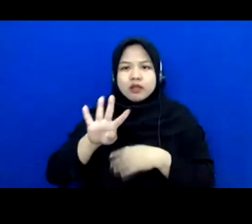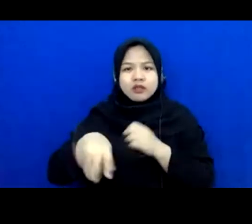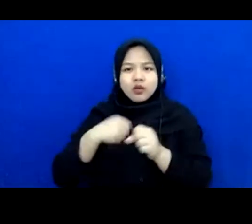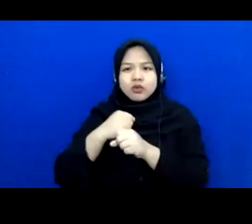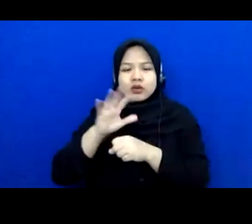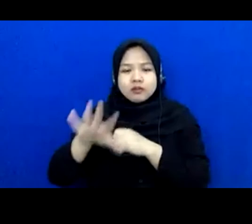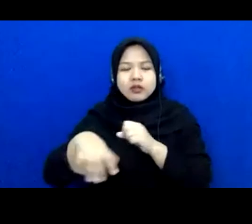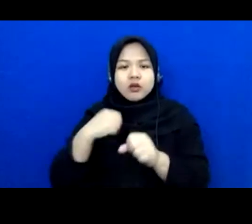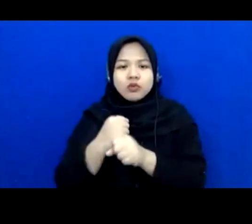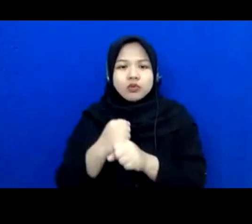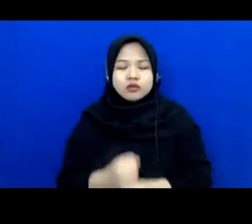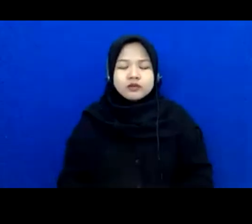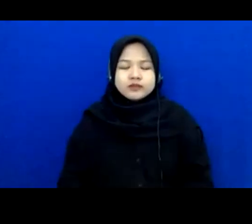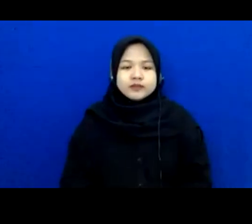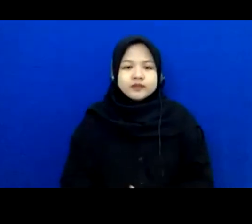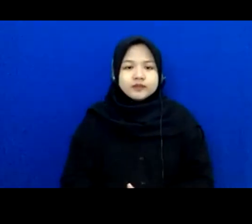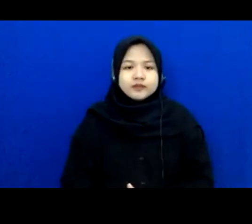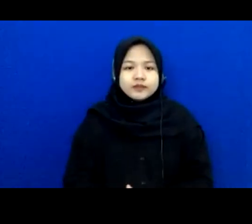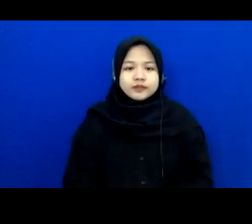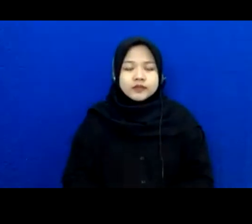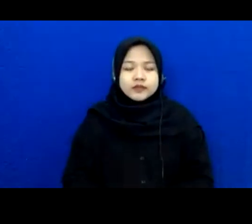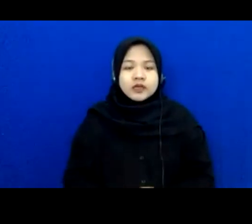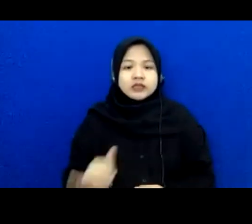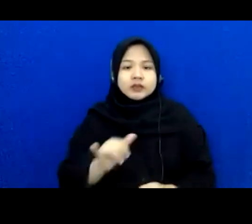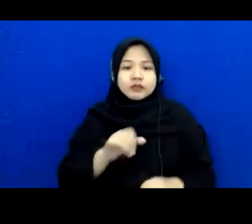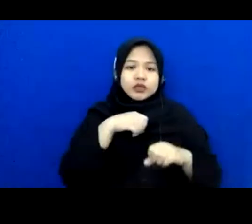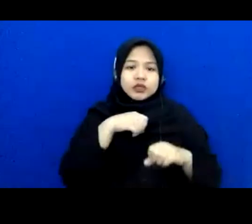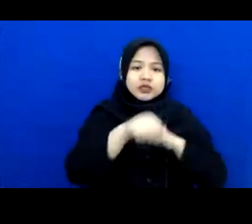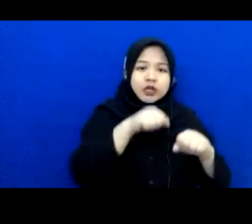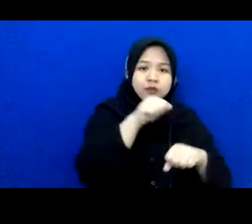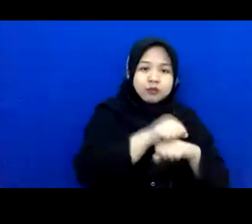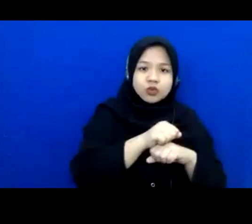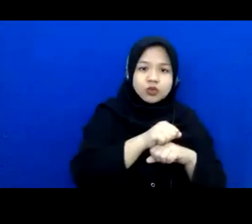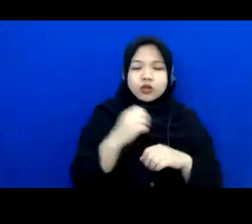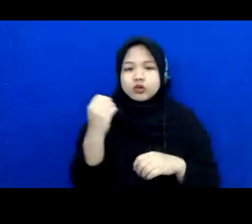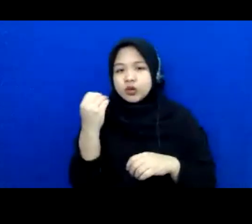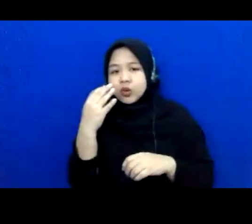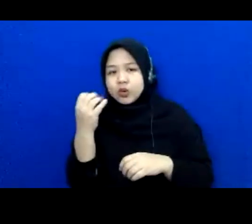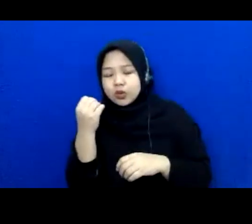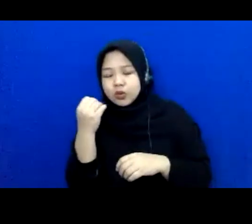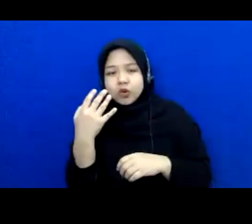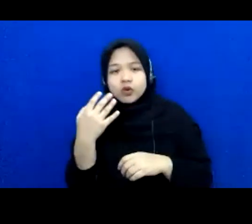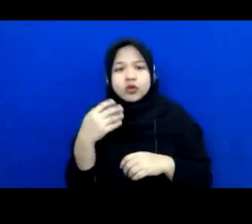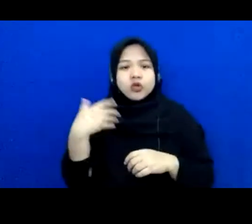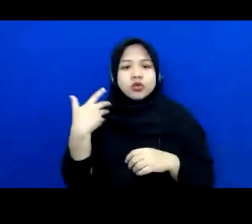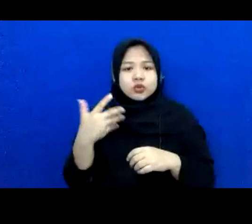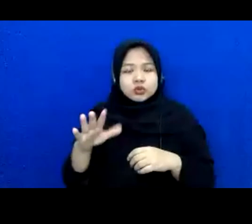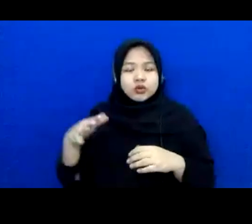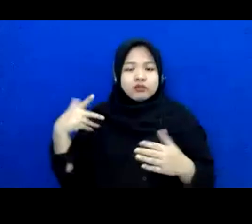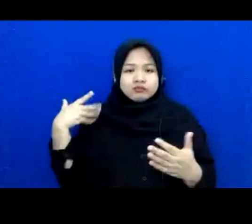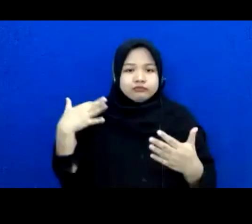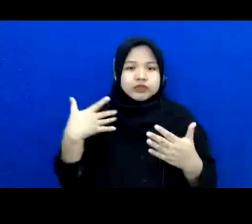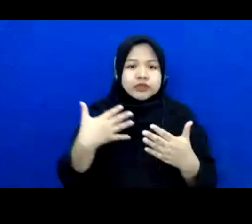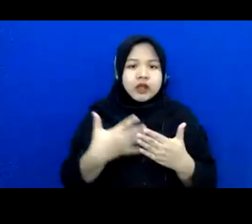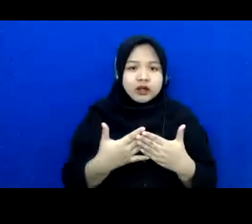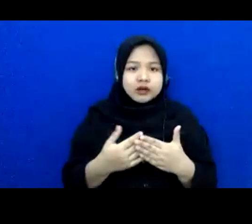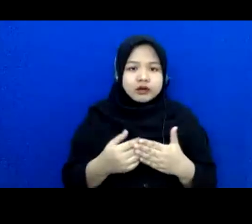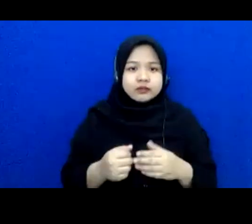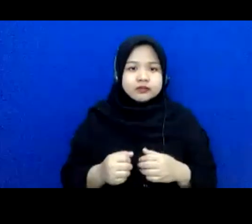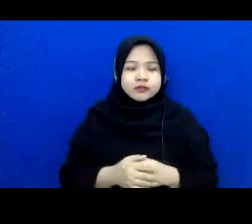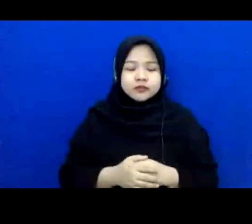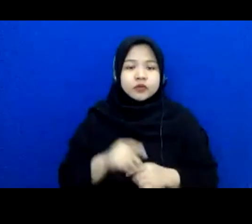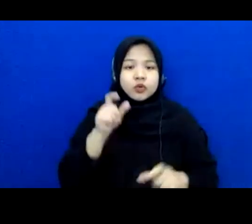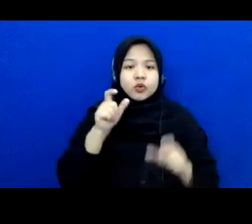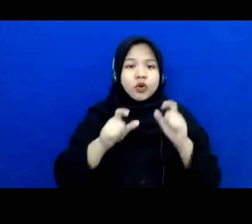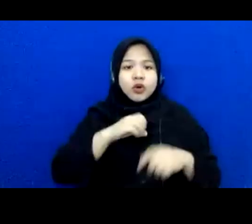singaporean right in hong kong is about 89 people so far right uh in terms of elderly coming for